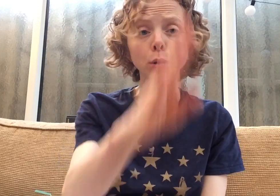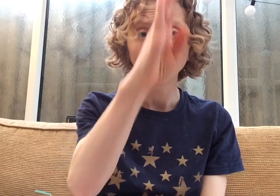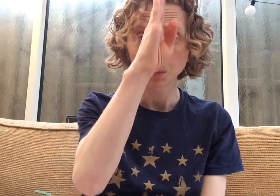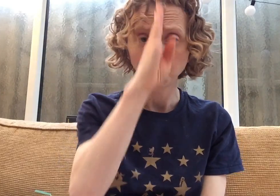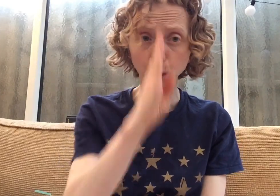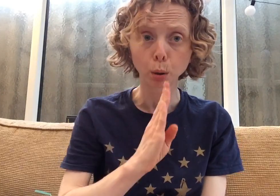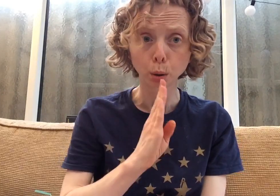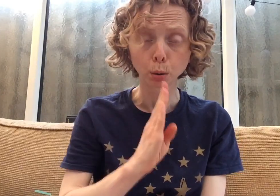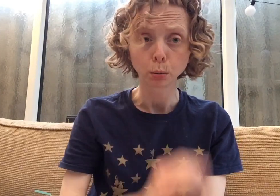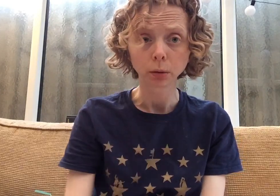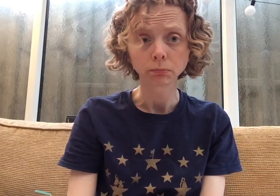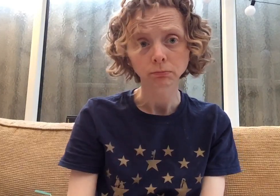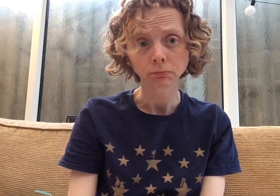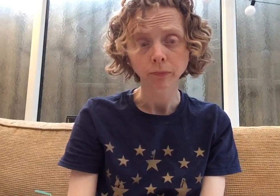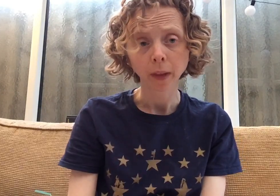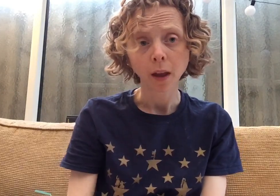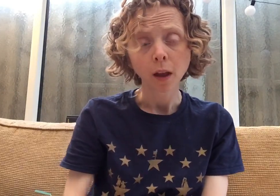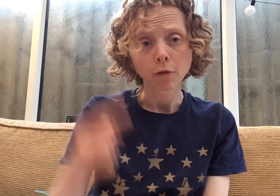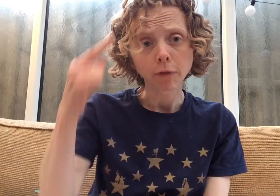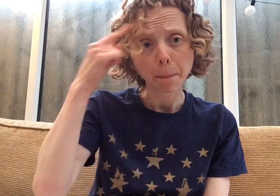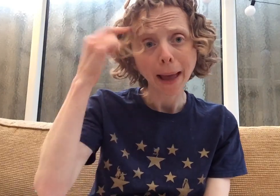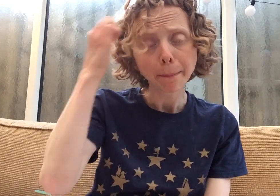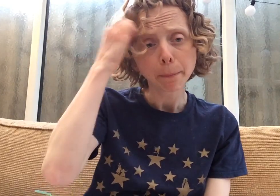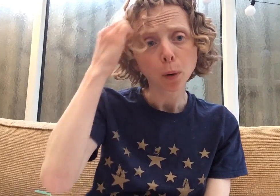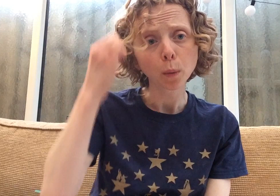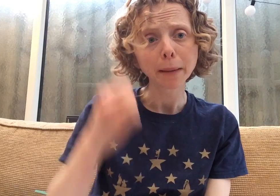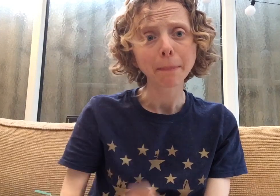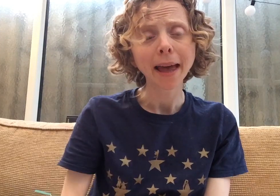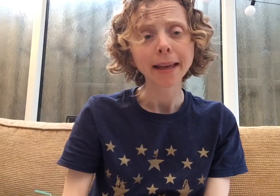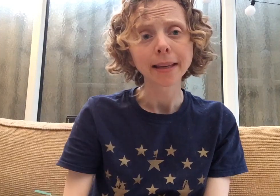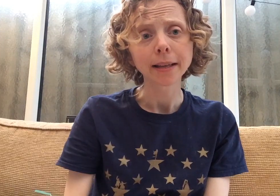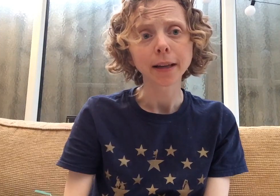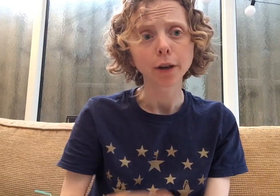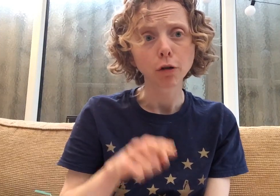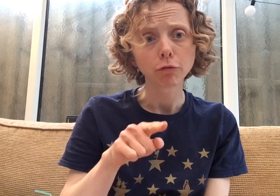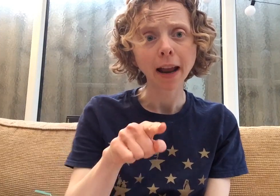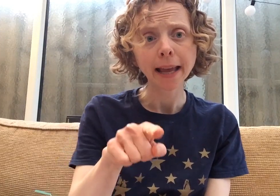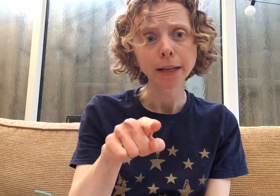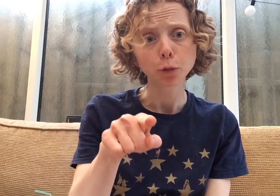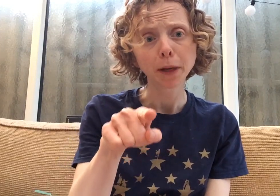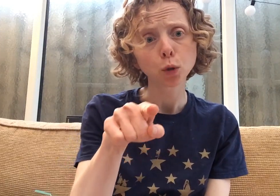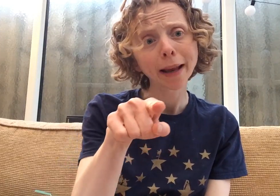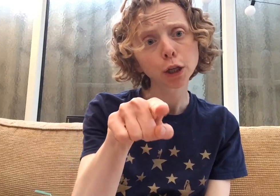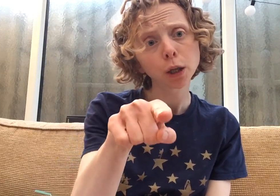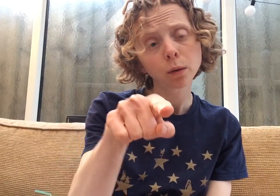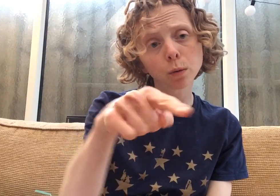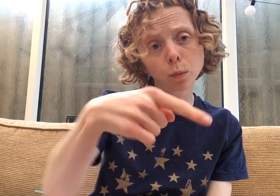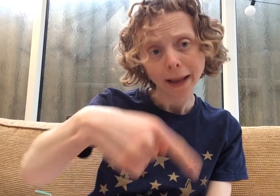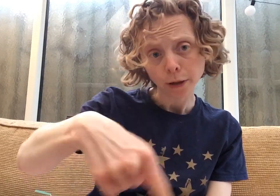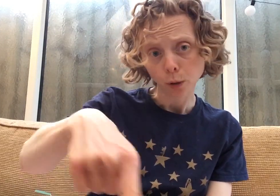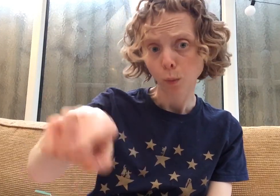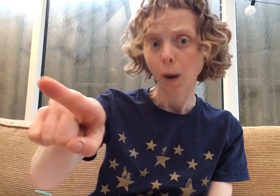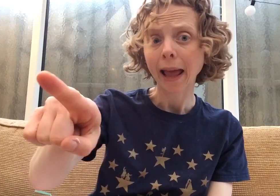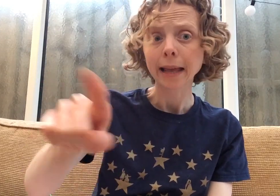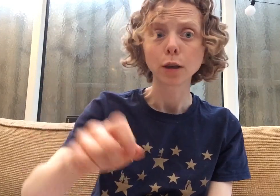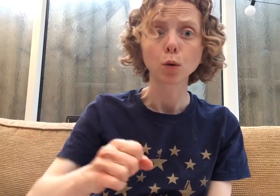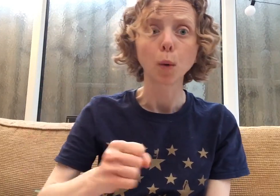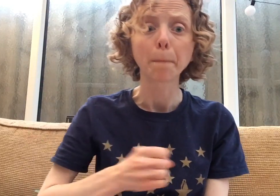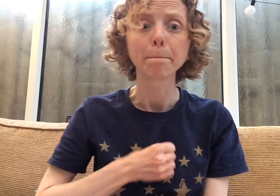so blue. Remember we made an arrangement when you went away, you were